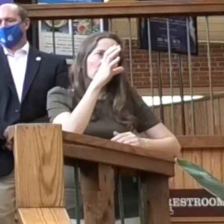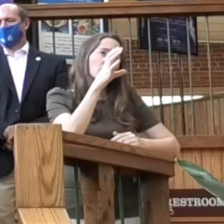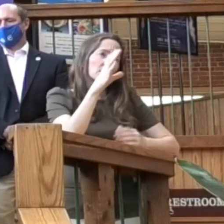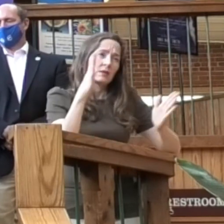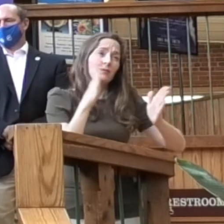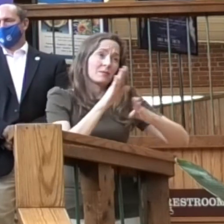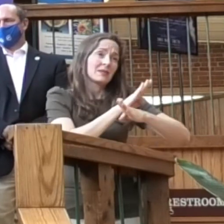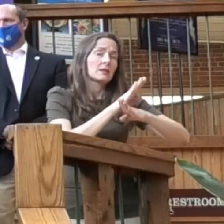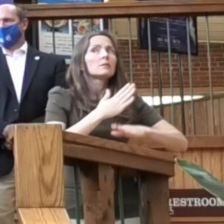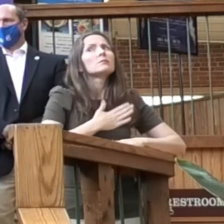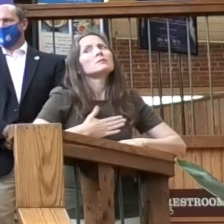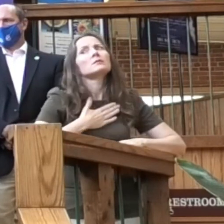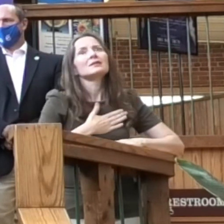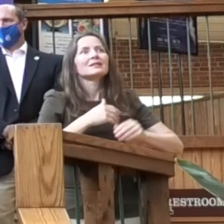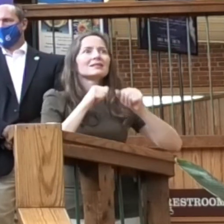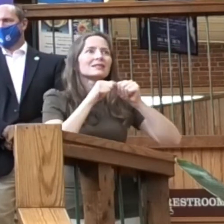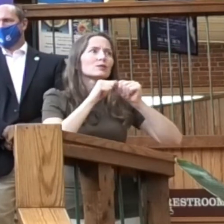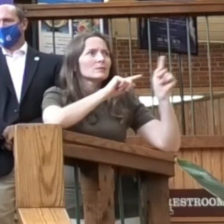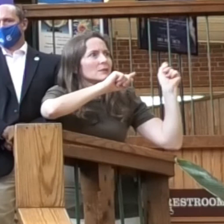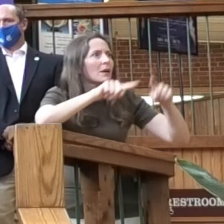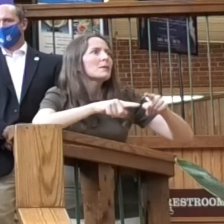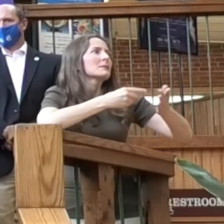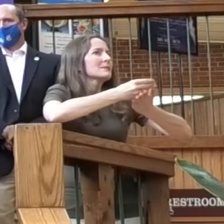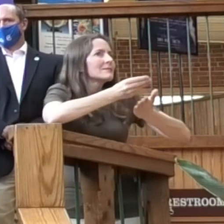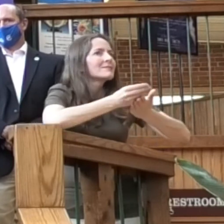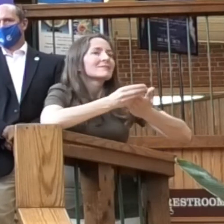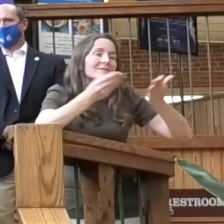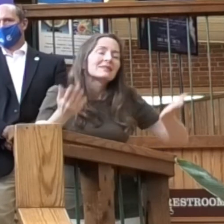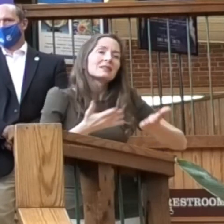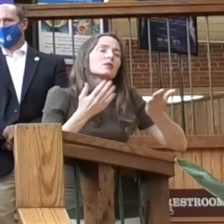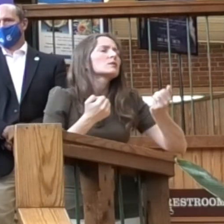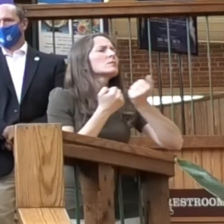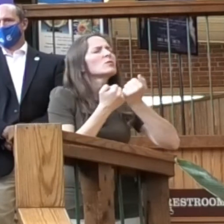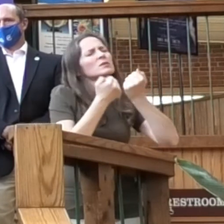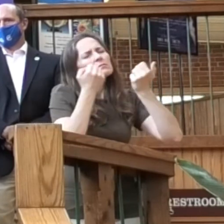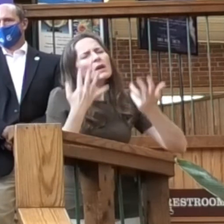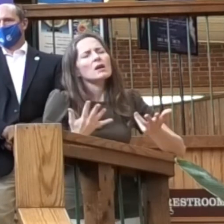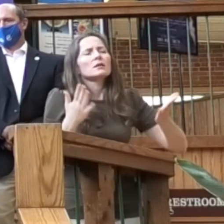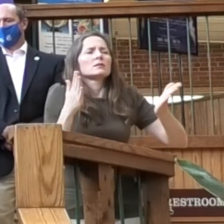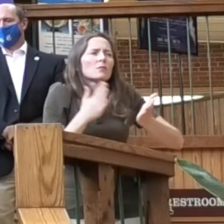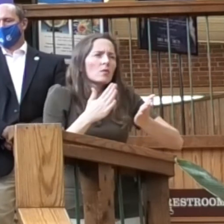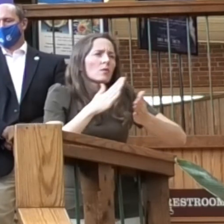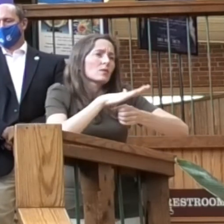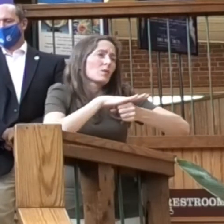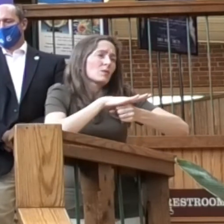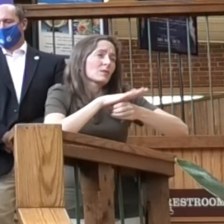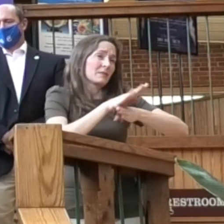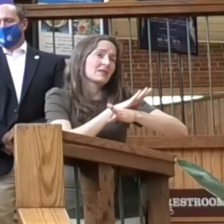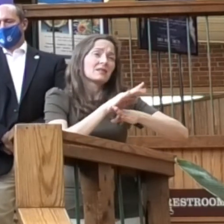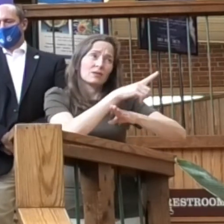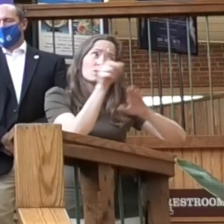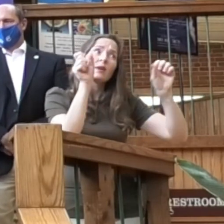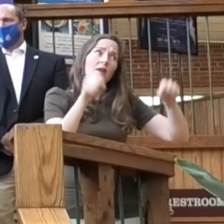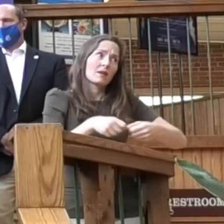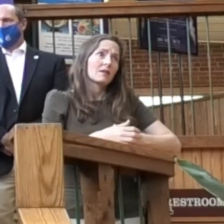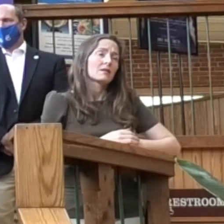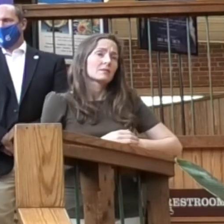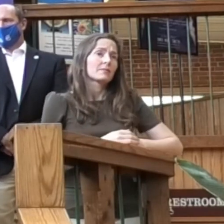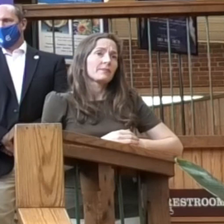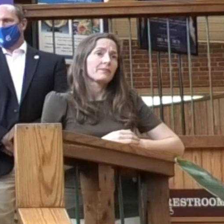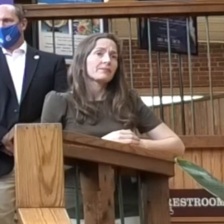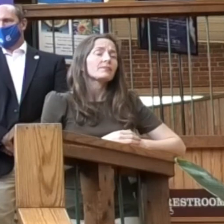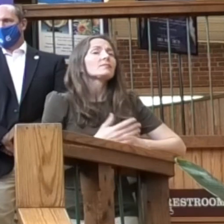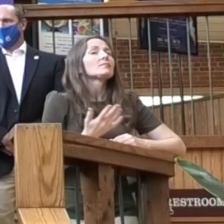businesses. Come to Savage Mill, support as many small local businesses as you can. The vast